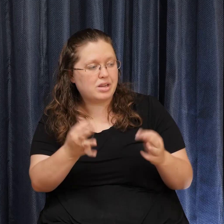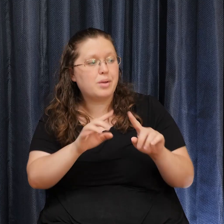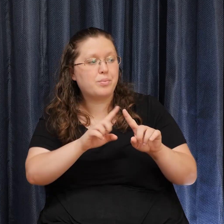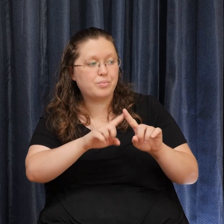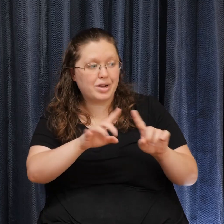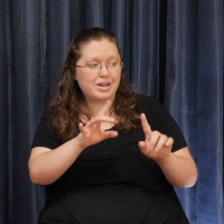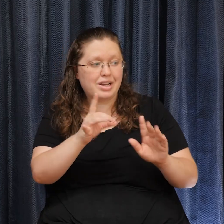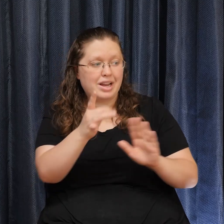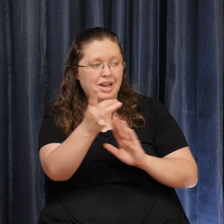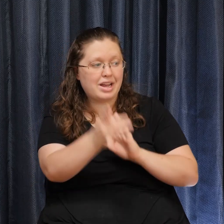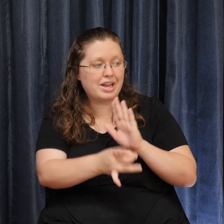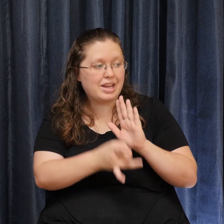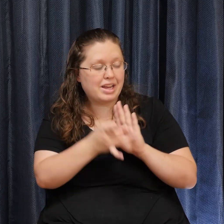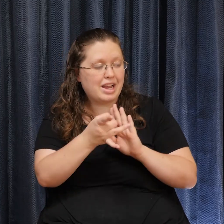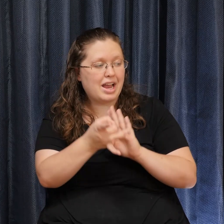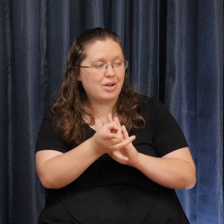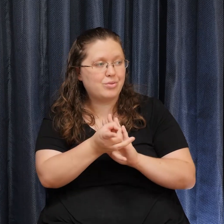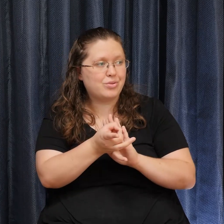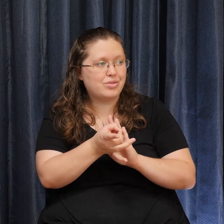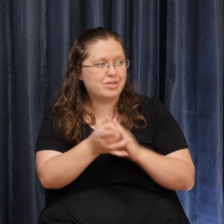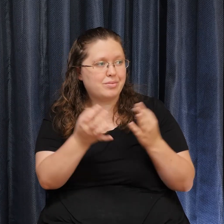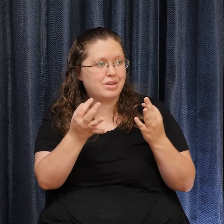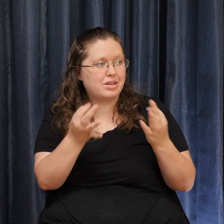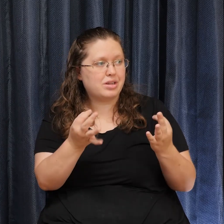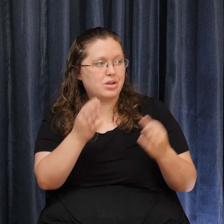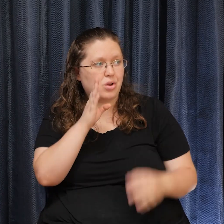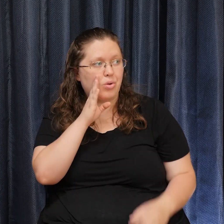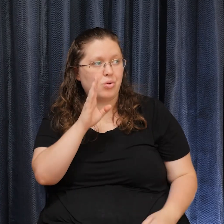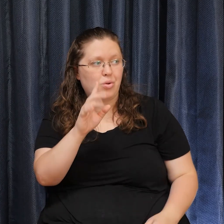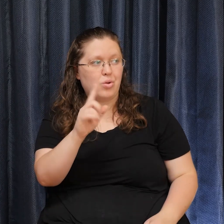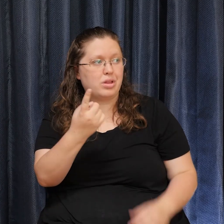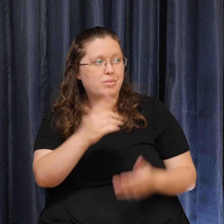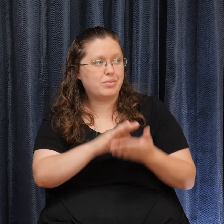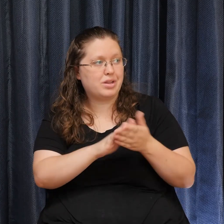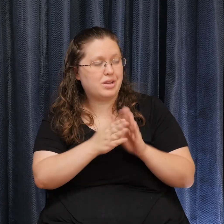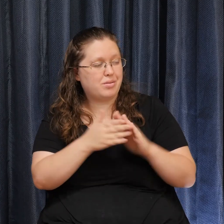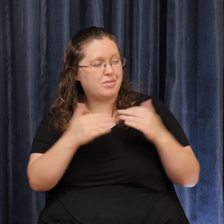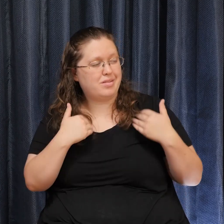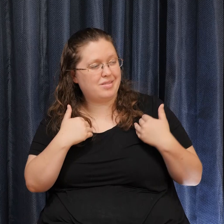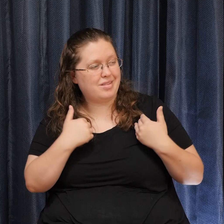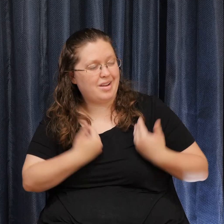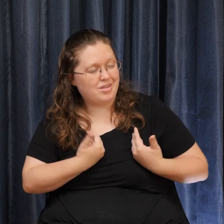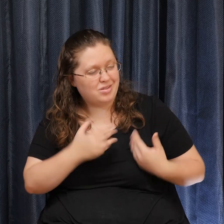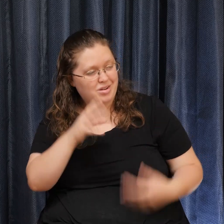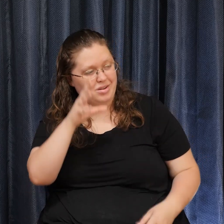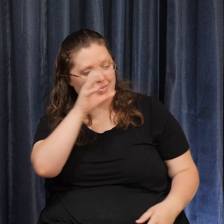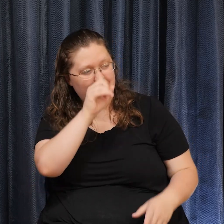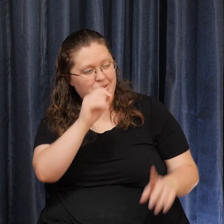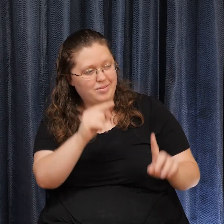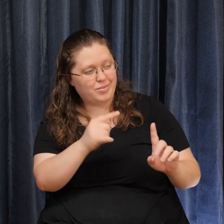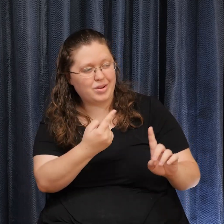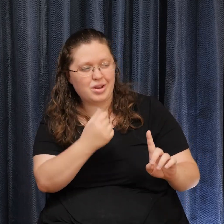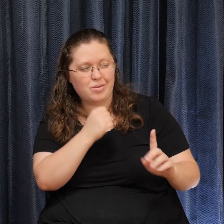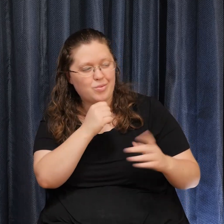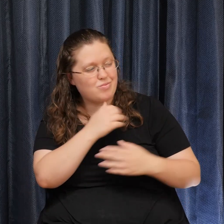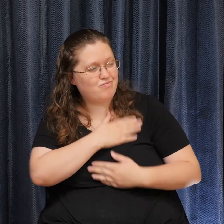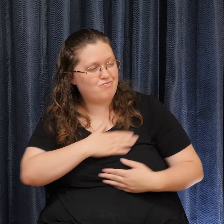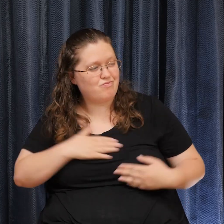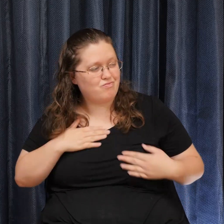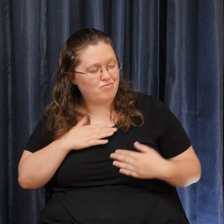instead You will only Grow tired Miss the point And you won't Enjoy your life Do